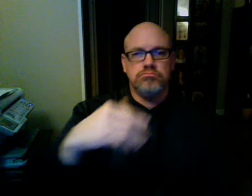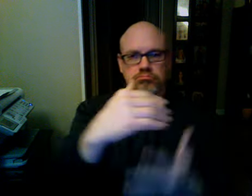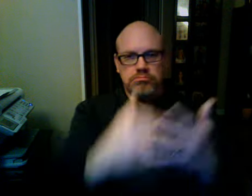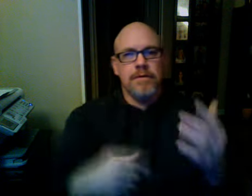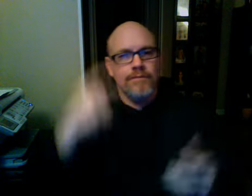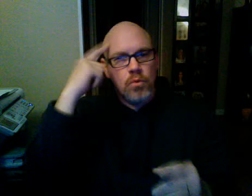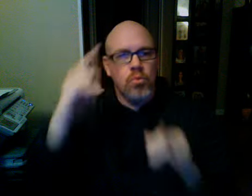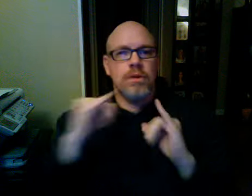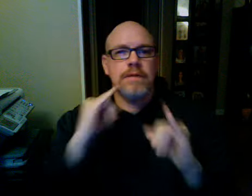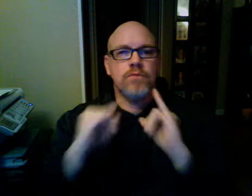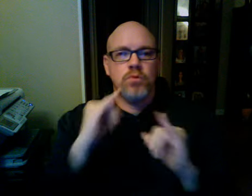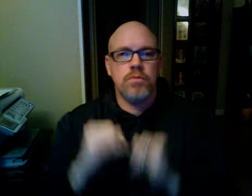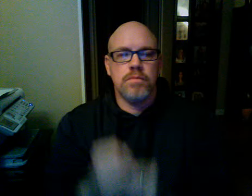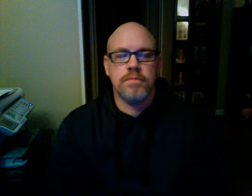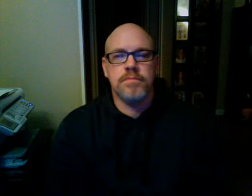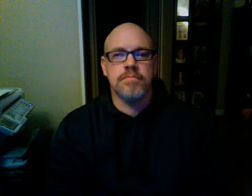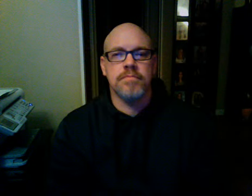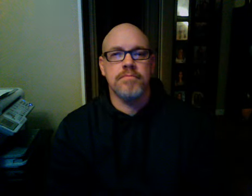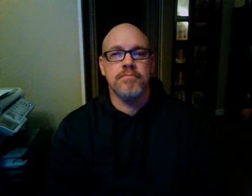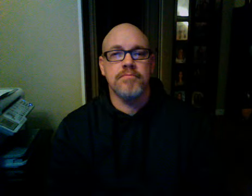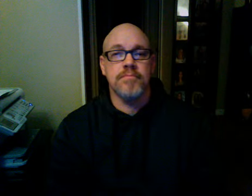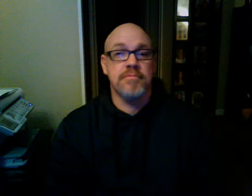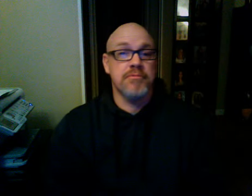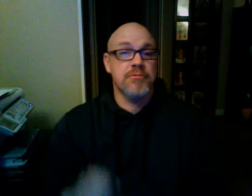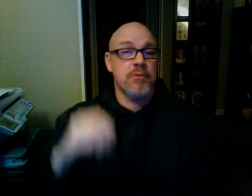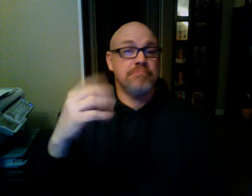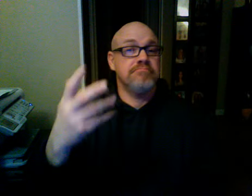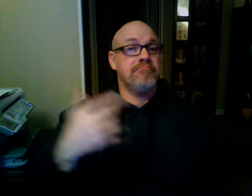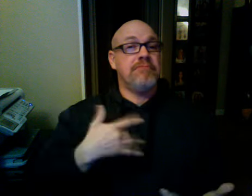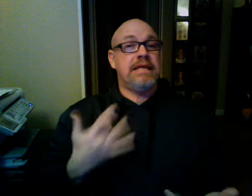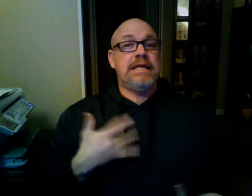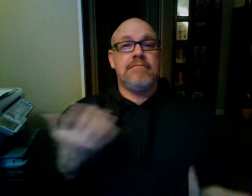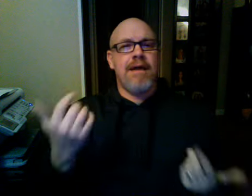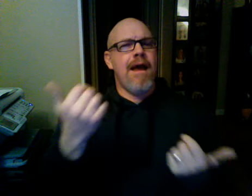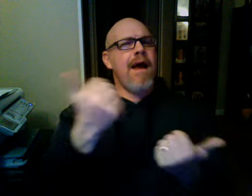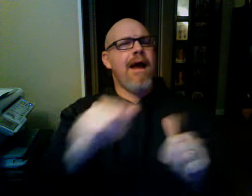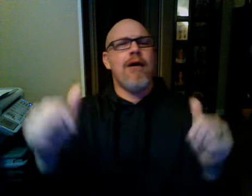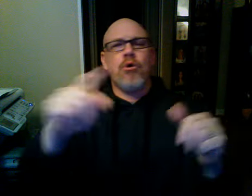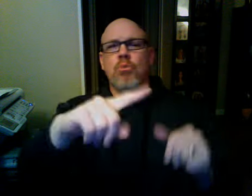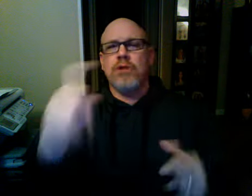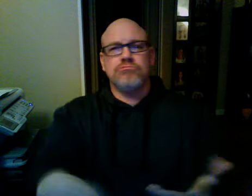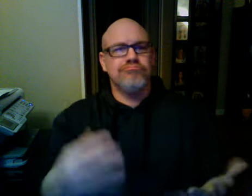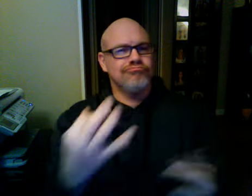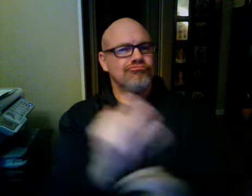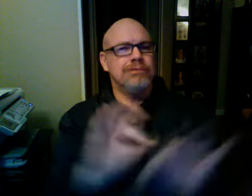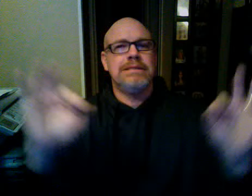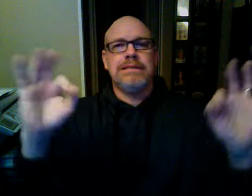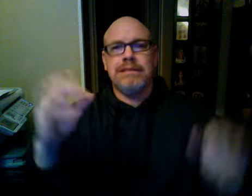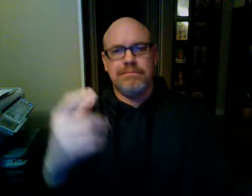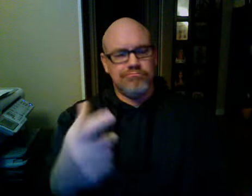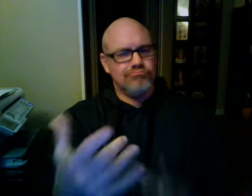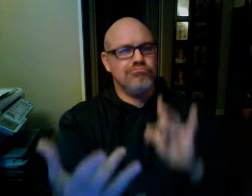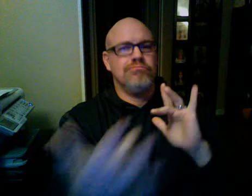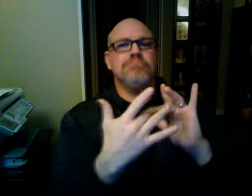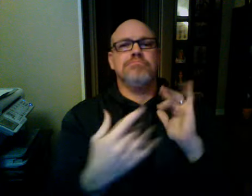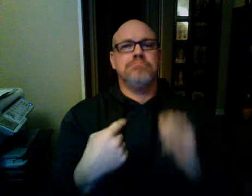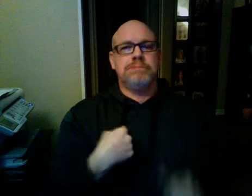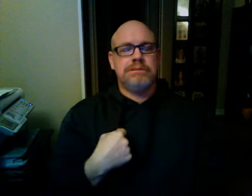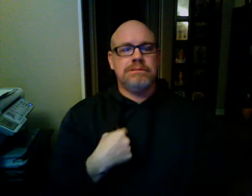you know, we're to see what's going on, all right, I think he's out from C.J. Fair, he was asked after him, and he's on Mayheim's school, and the hospital